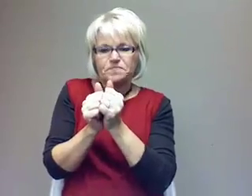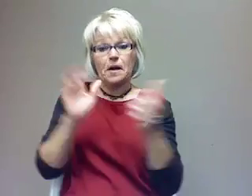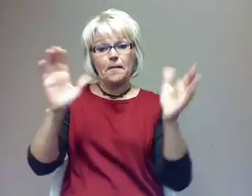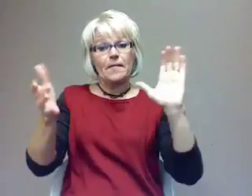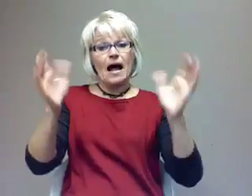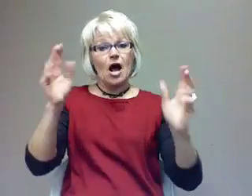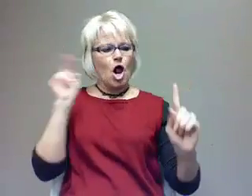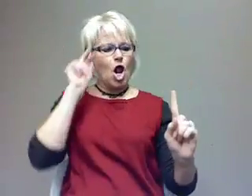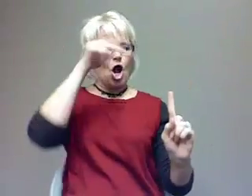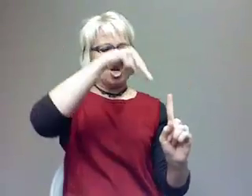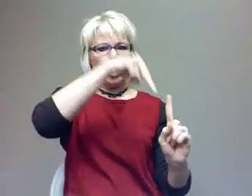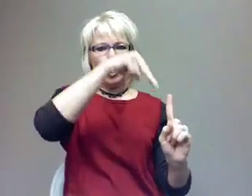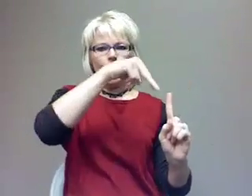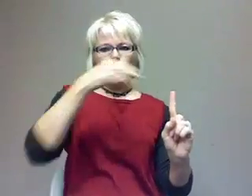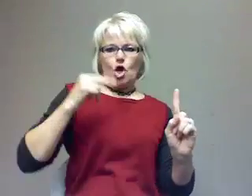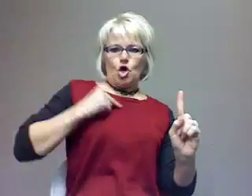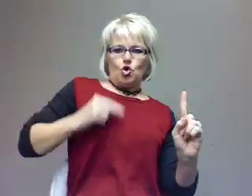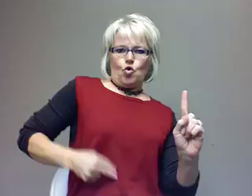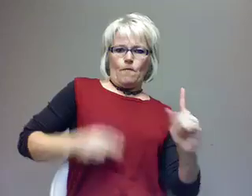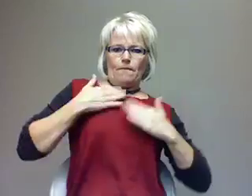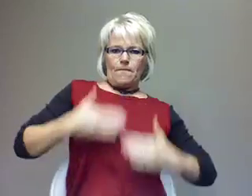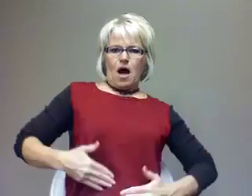protein molecule called laminin.